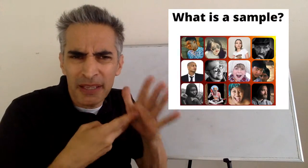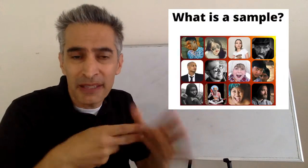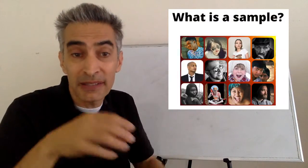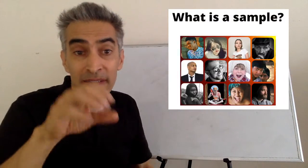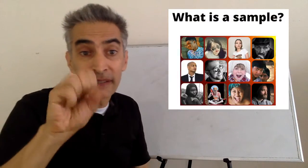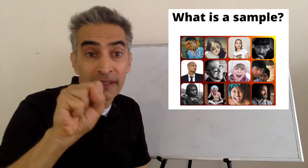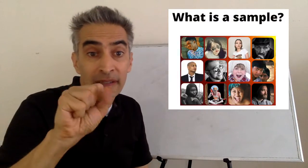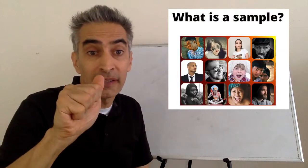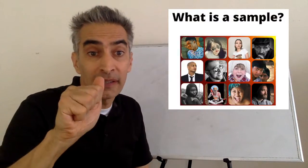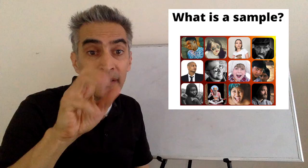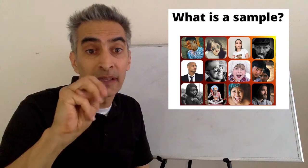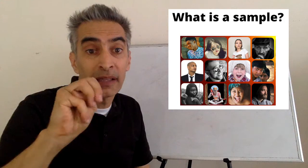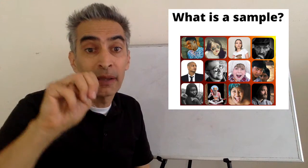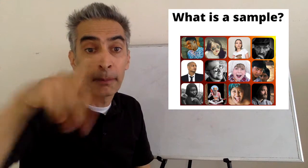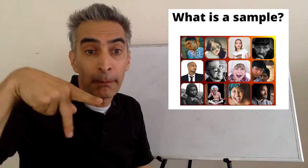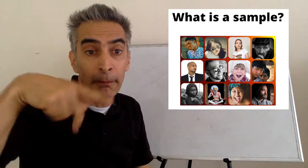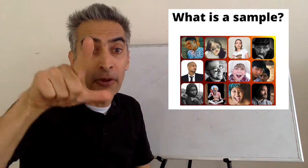What is a sample?